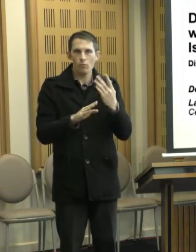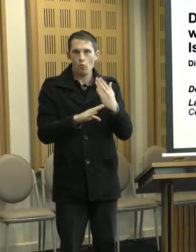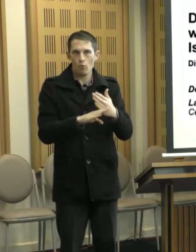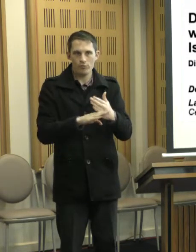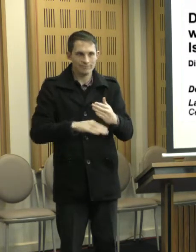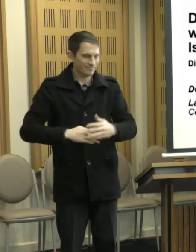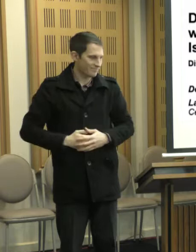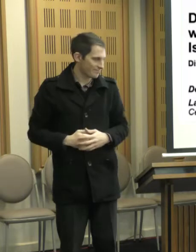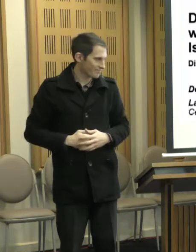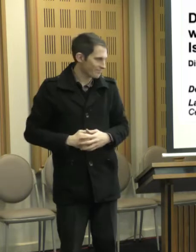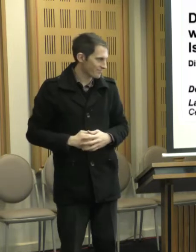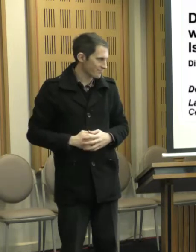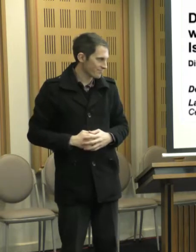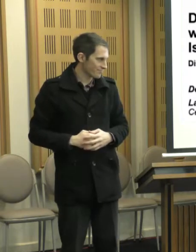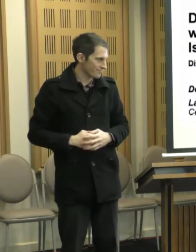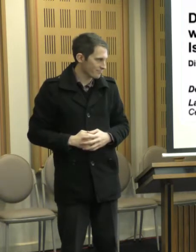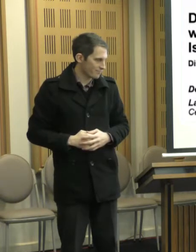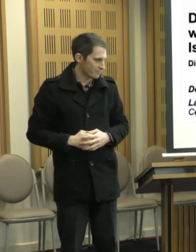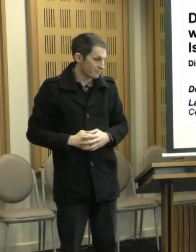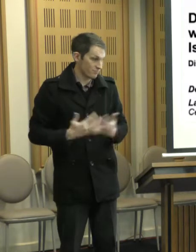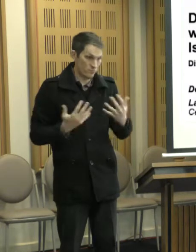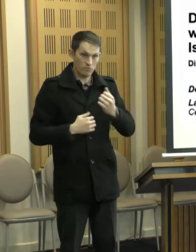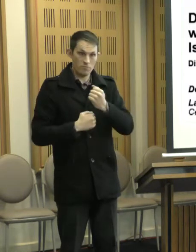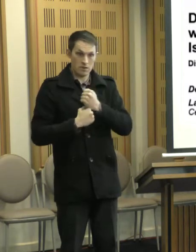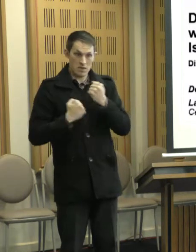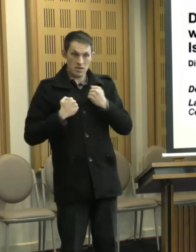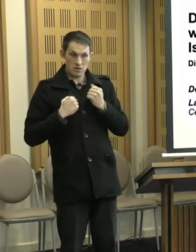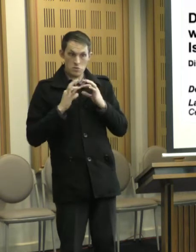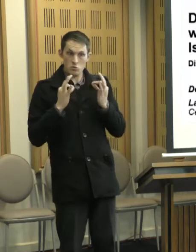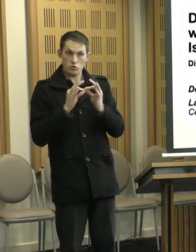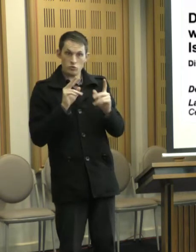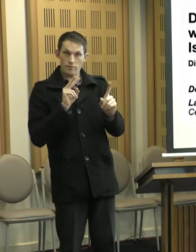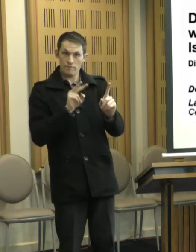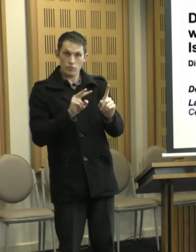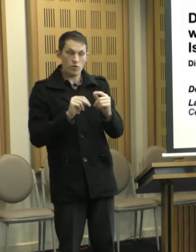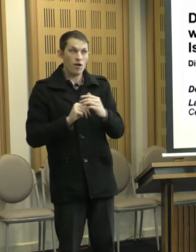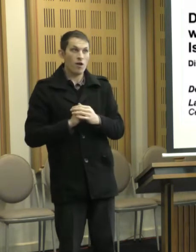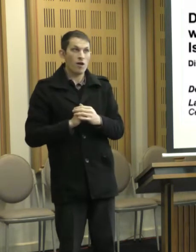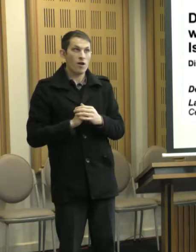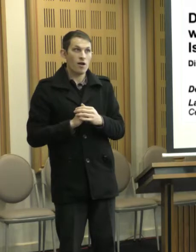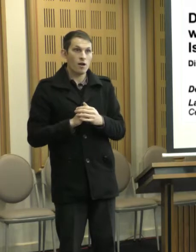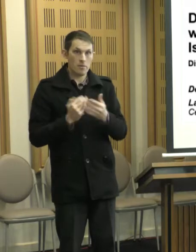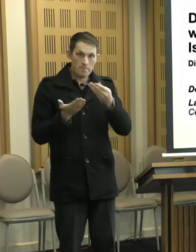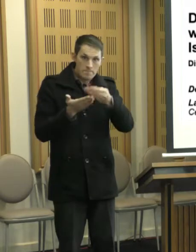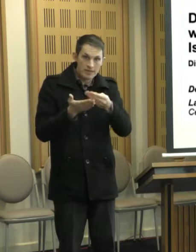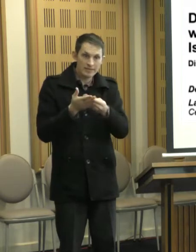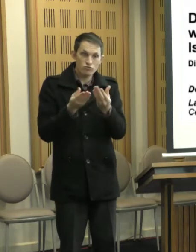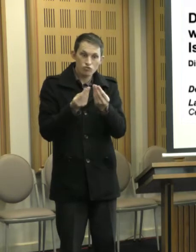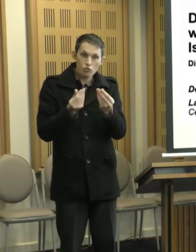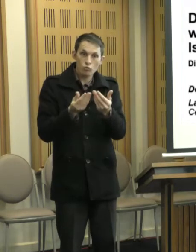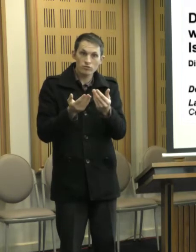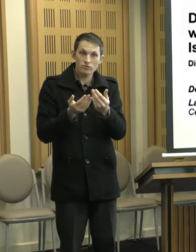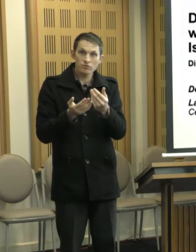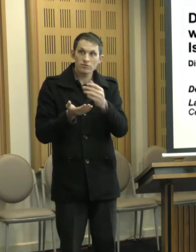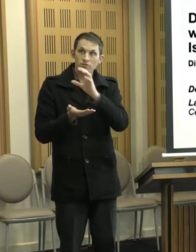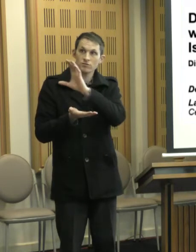but I, I think from our point of view, uh, you know, the money, the resources, the funding has given us